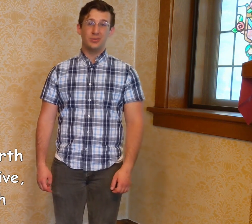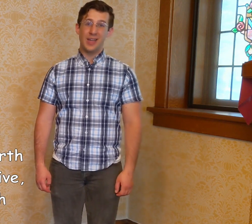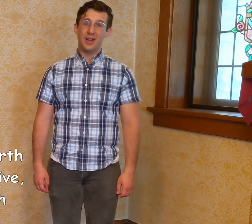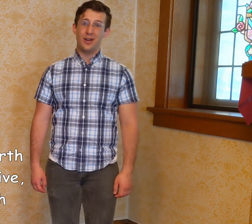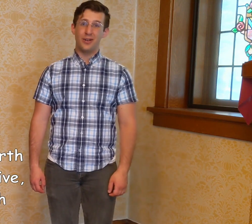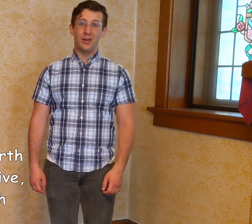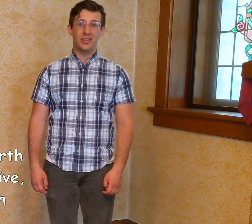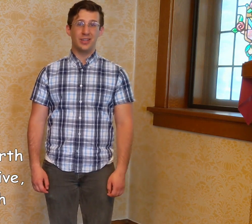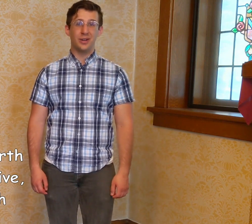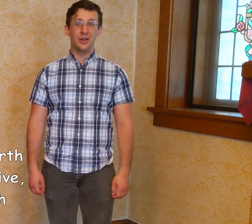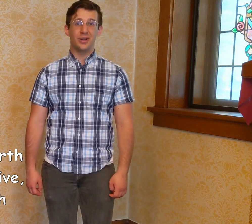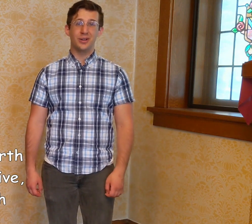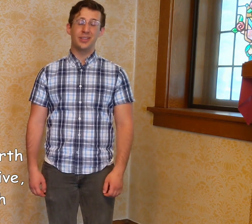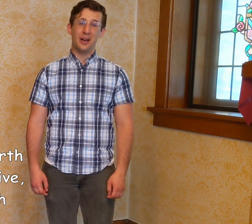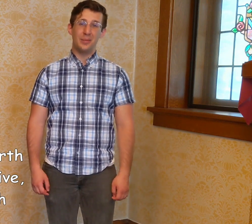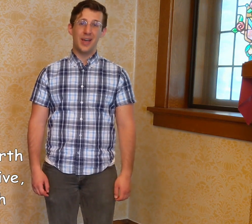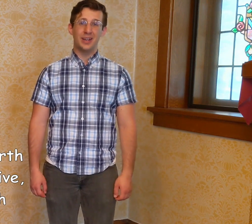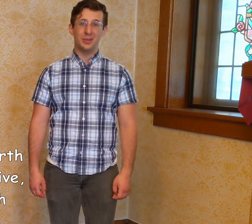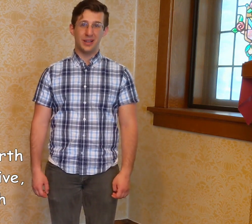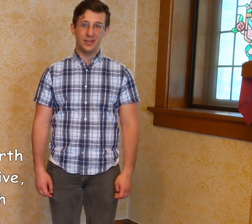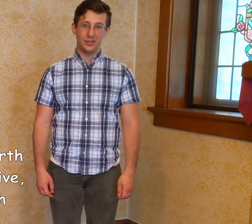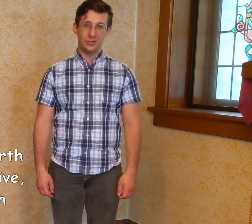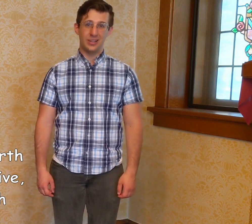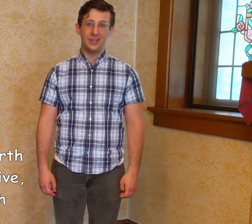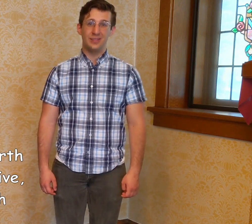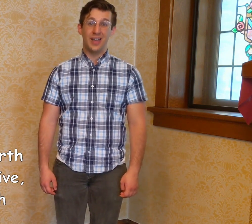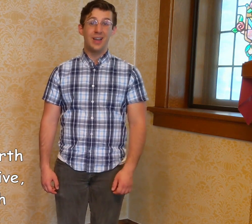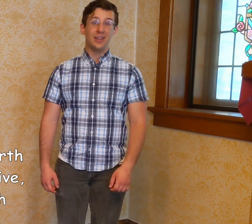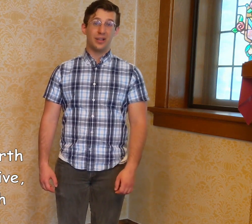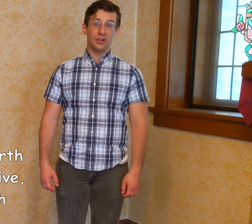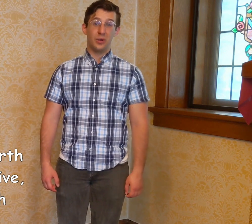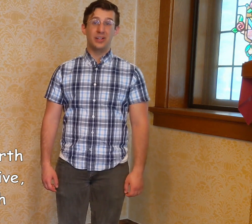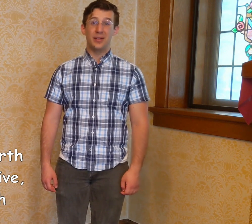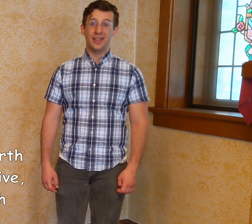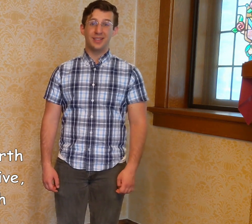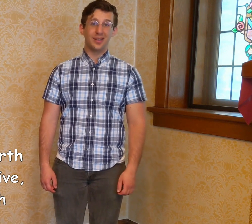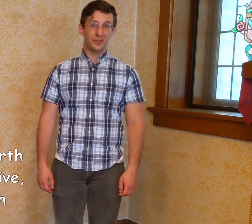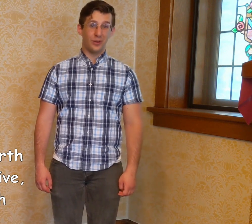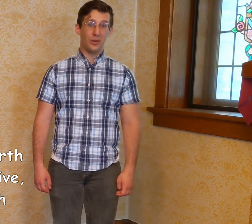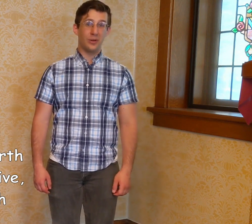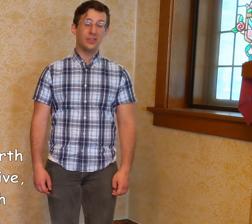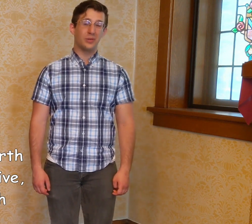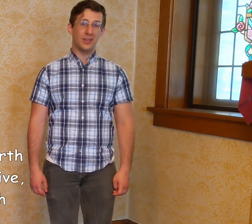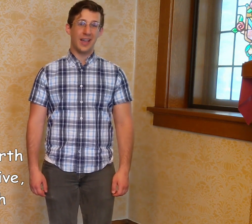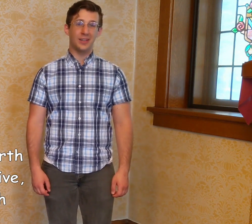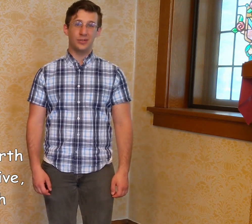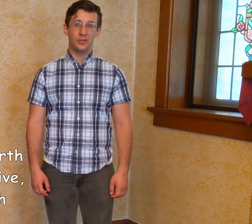make of all the earth. a better place to live. The Lord now sends us forth with hands to